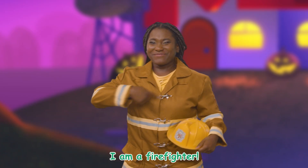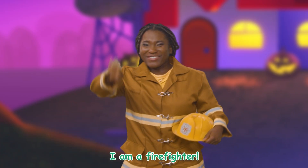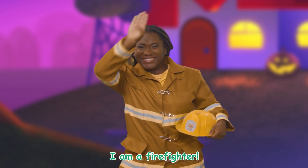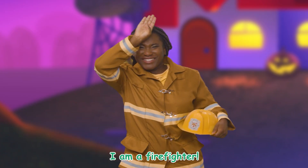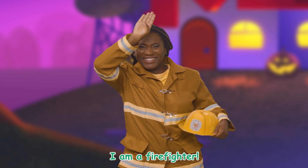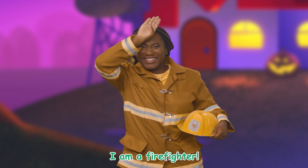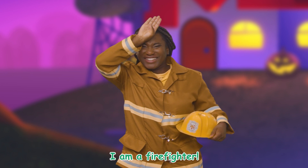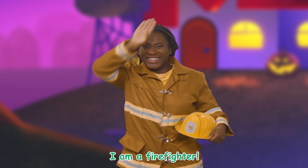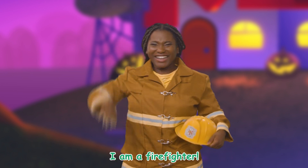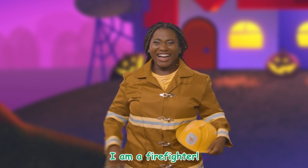Firefighter!